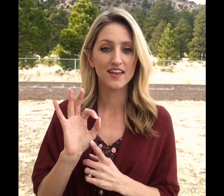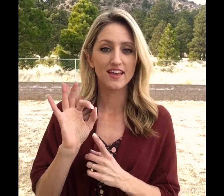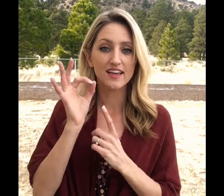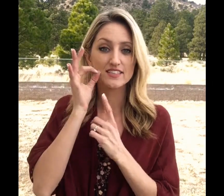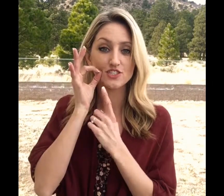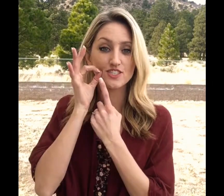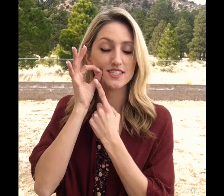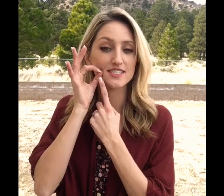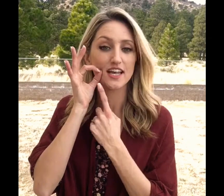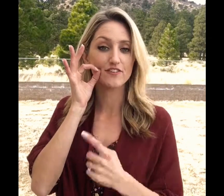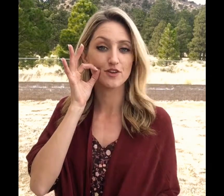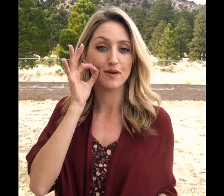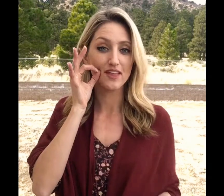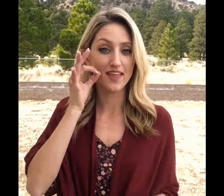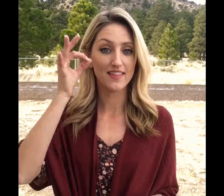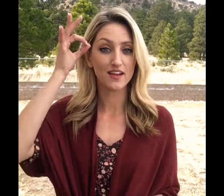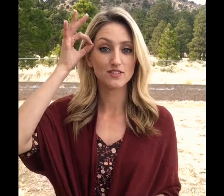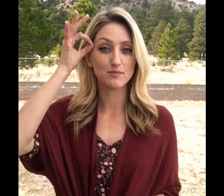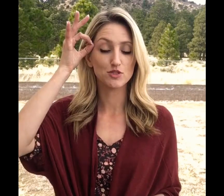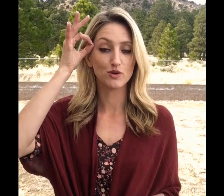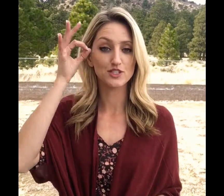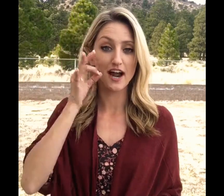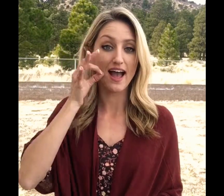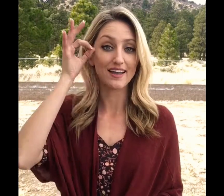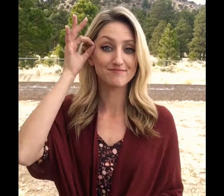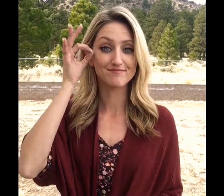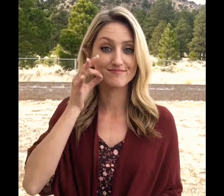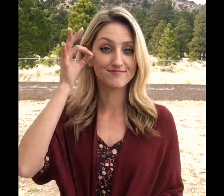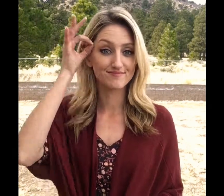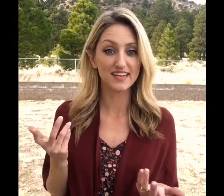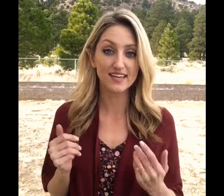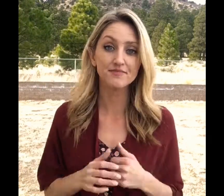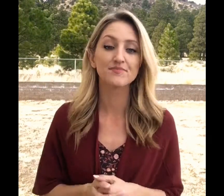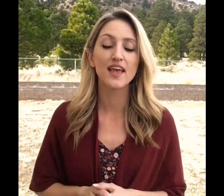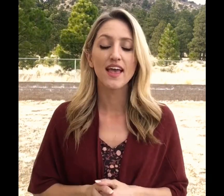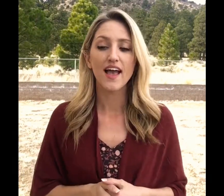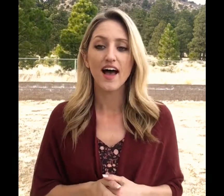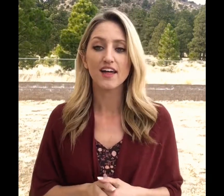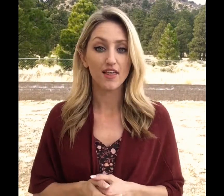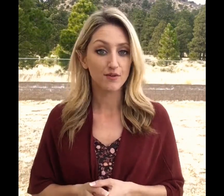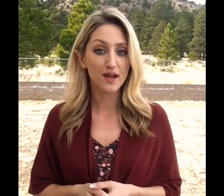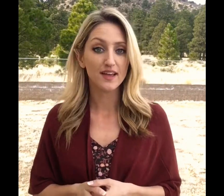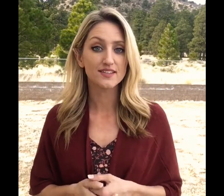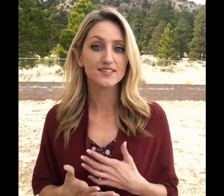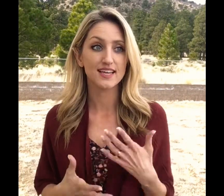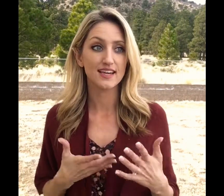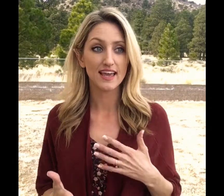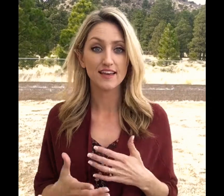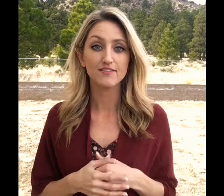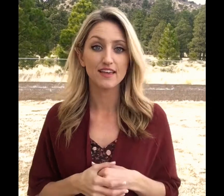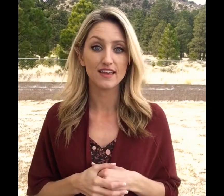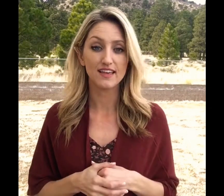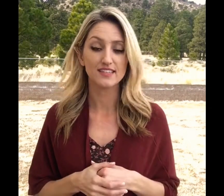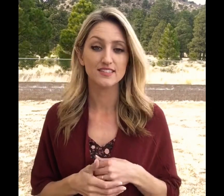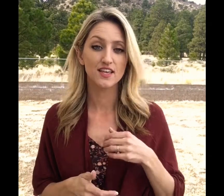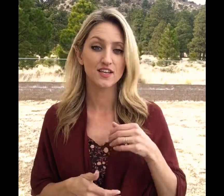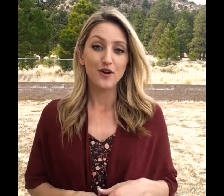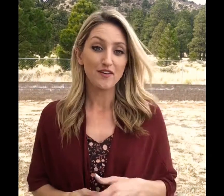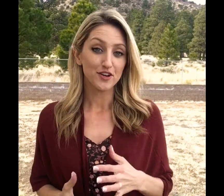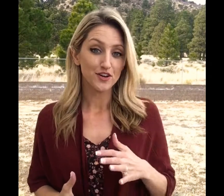It touches the side of your mouth and then goes up towards your eye. Indian. Another way to say native is you have your